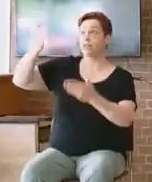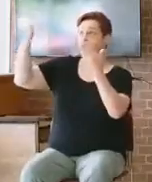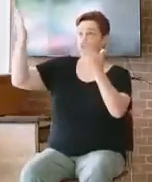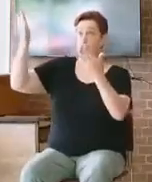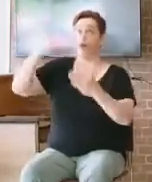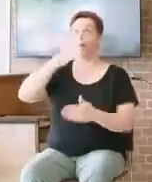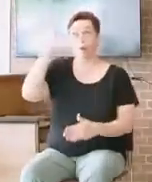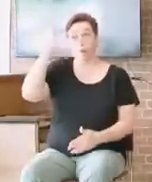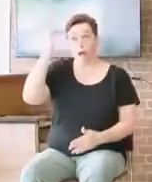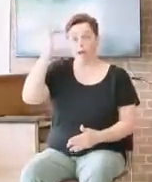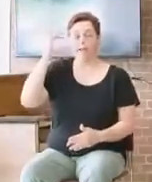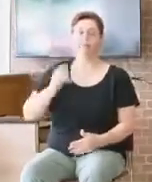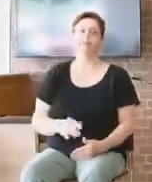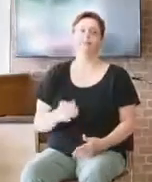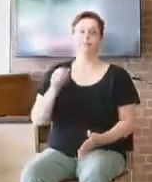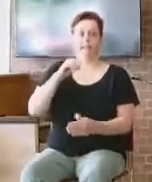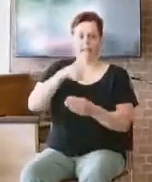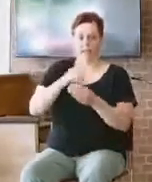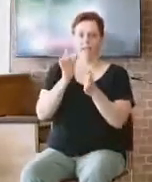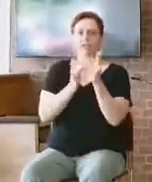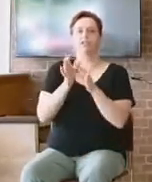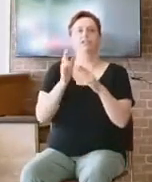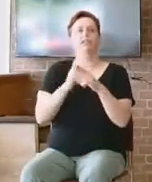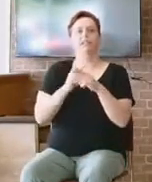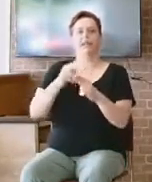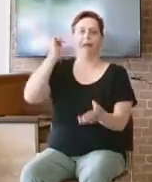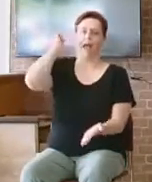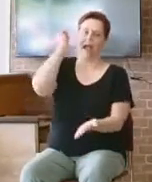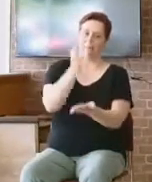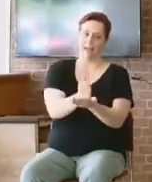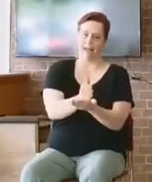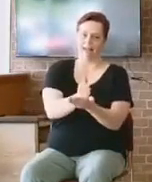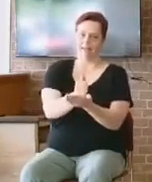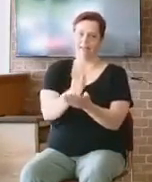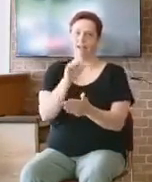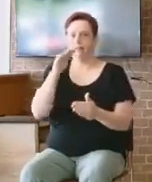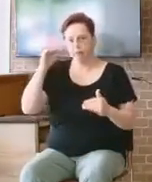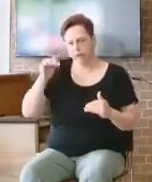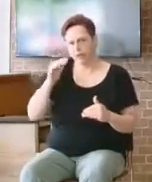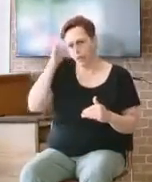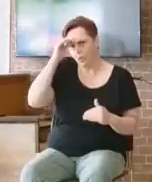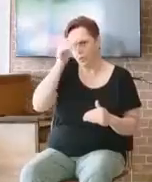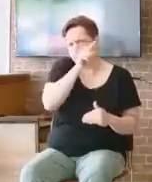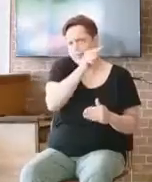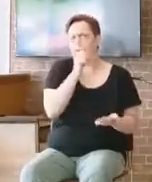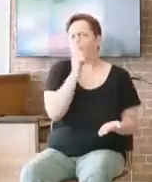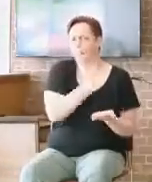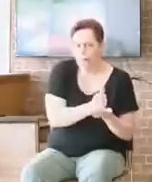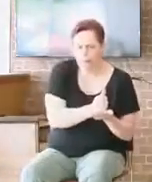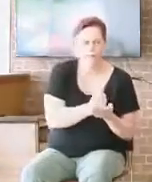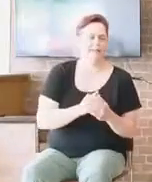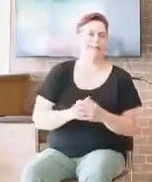Amen. Amen. I got my early amenor there. I love it. He's like, let's get to this, Bryce.